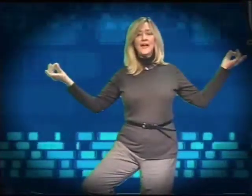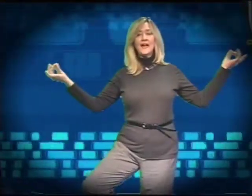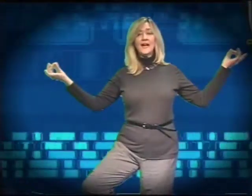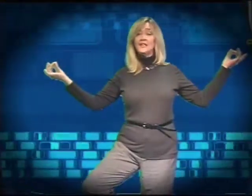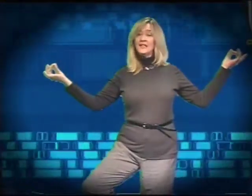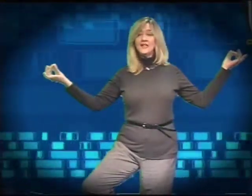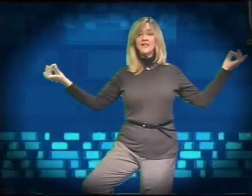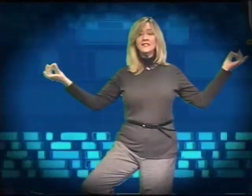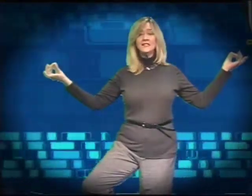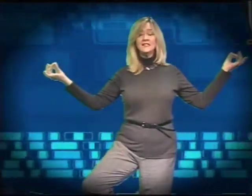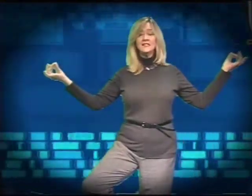Balanced.